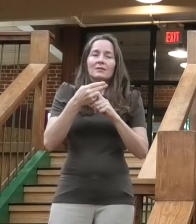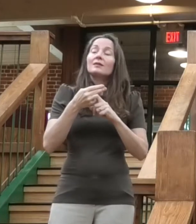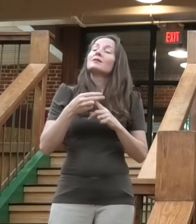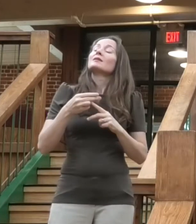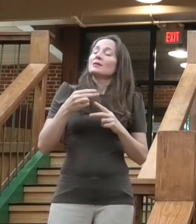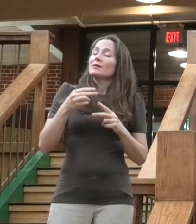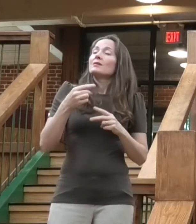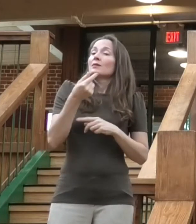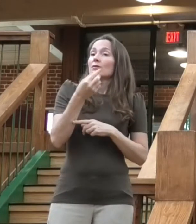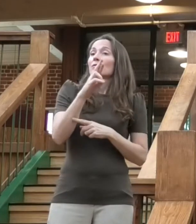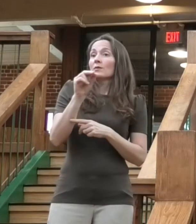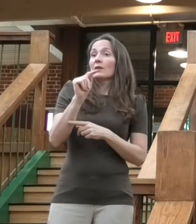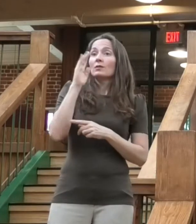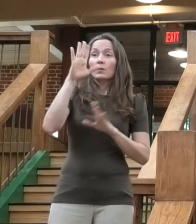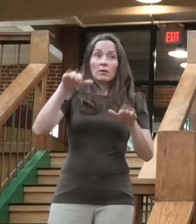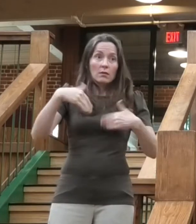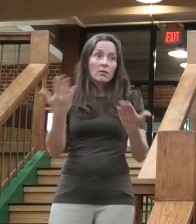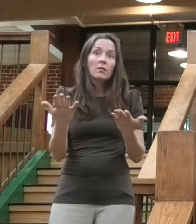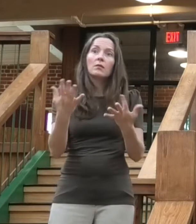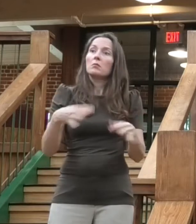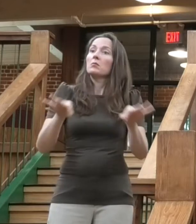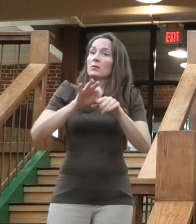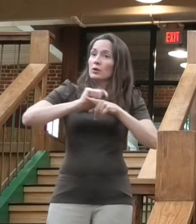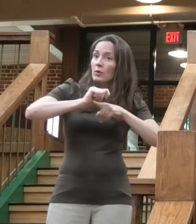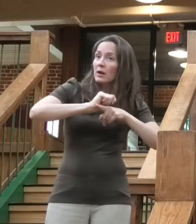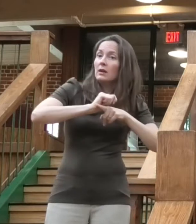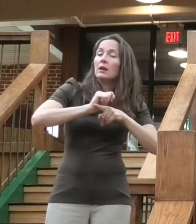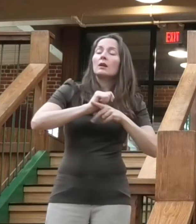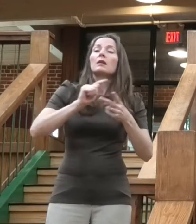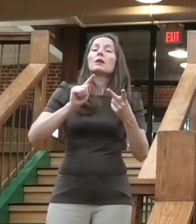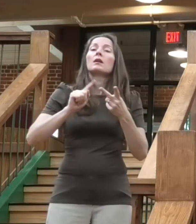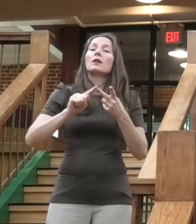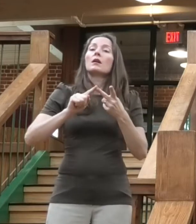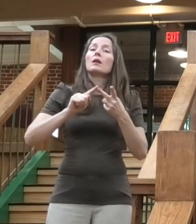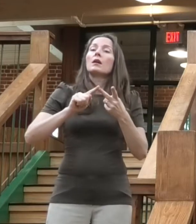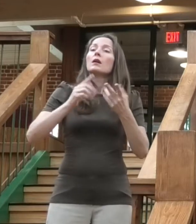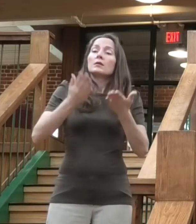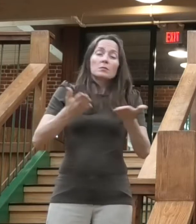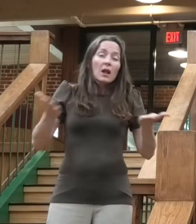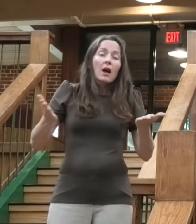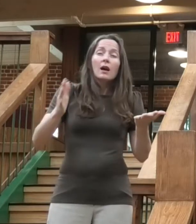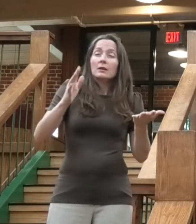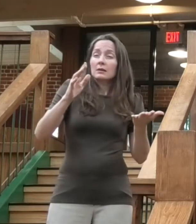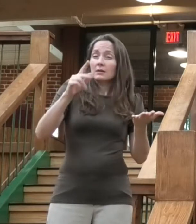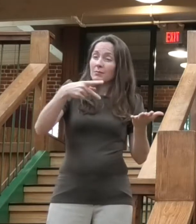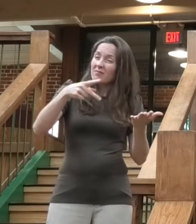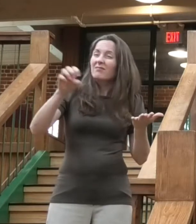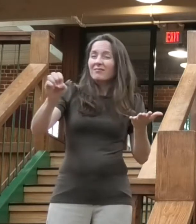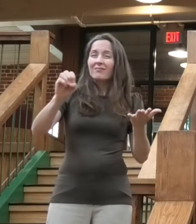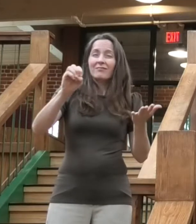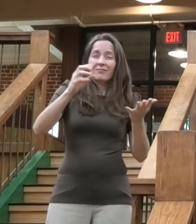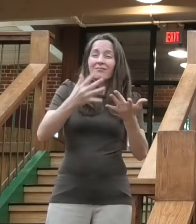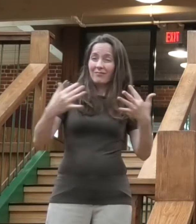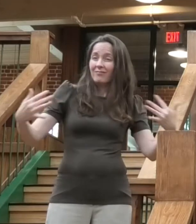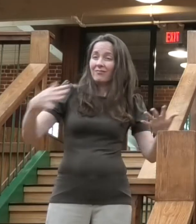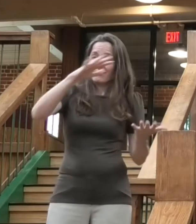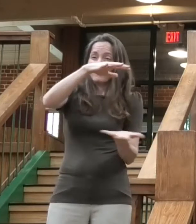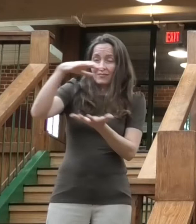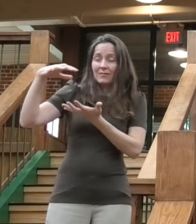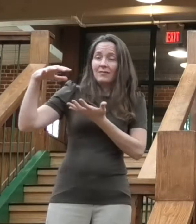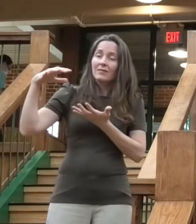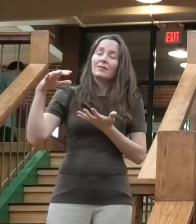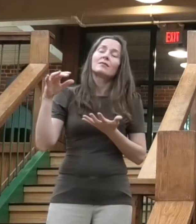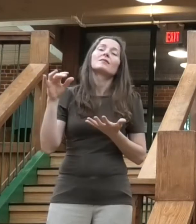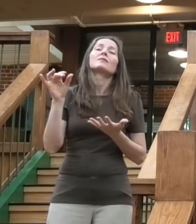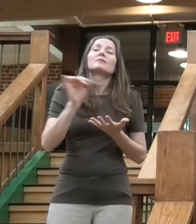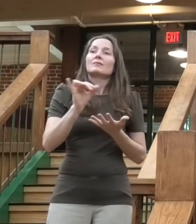critical training, supplies and infrastructure for these businesses to operate safely. Our Howard County Economic